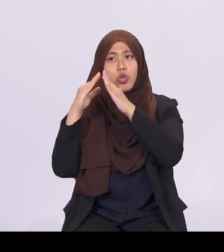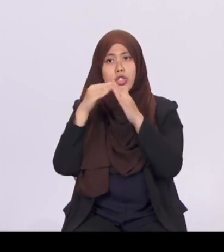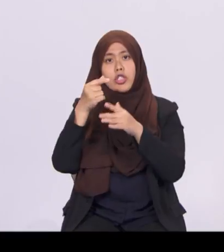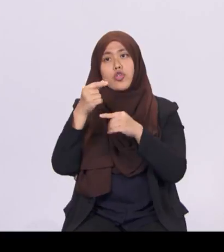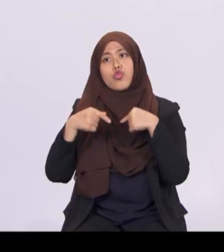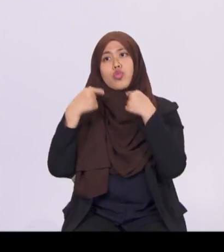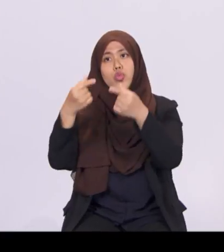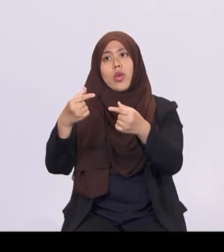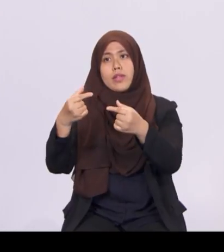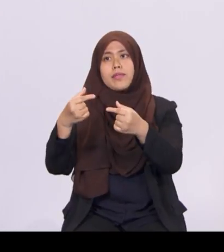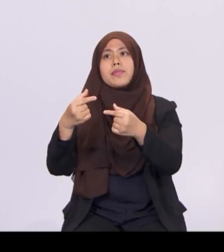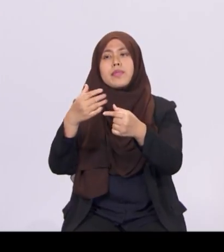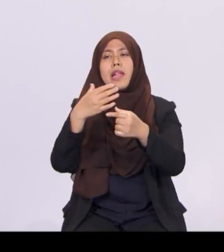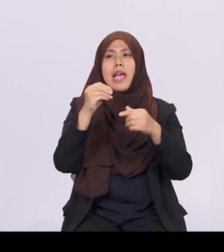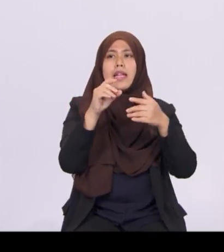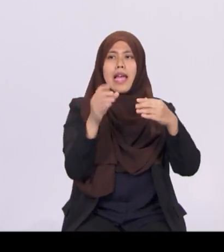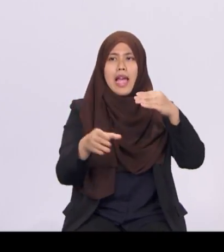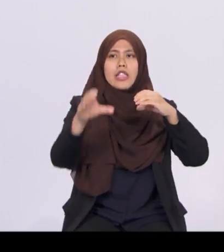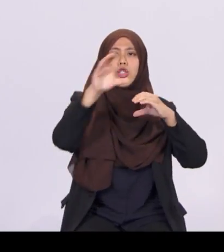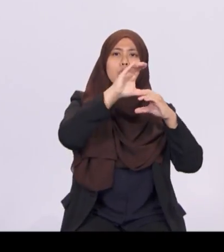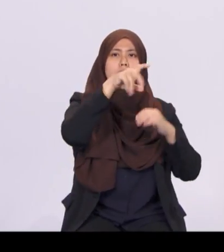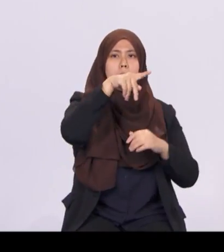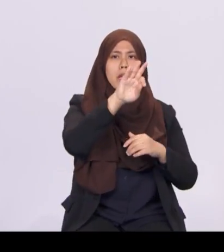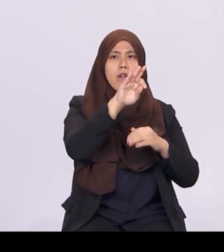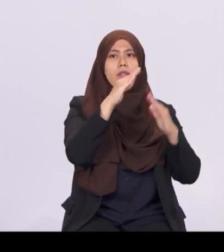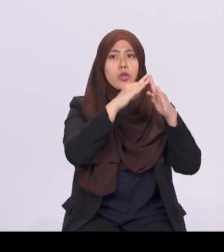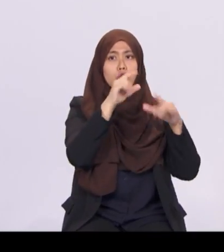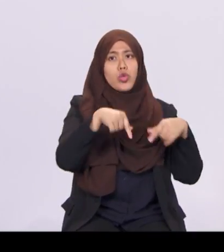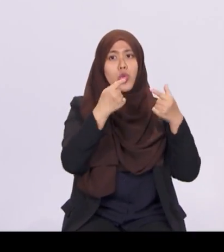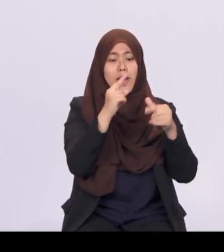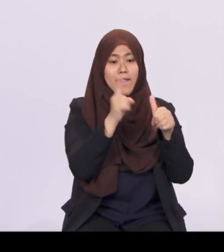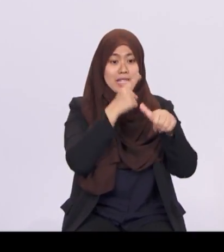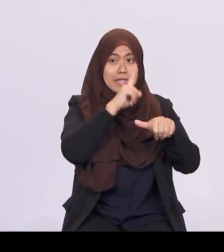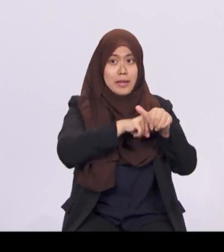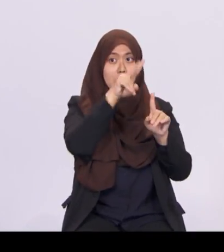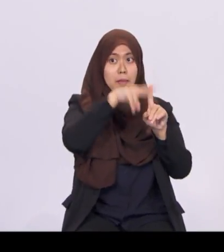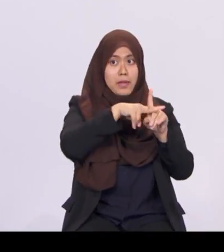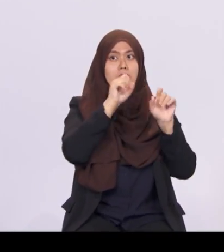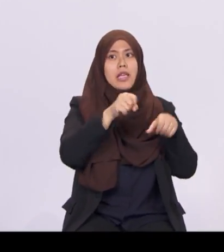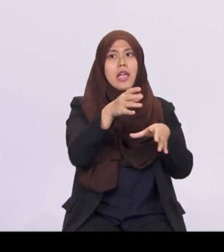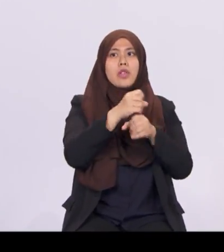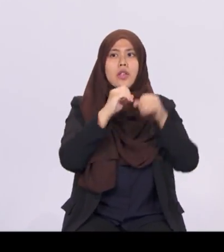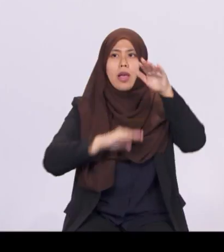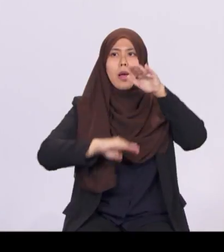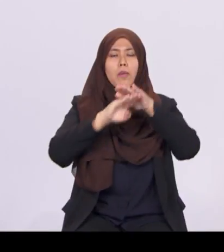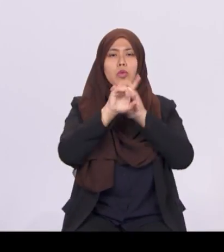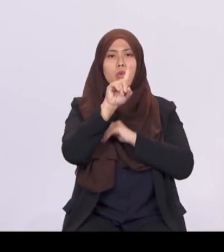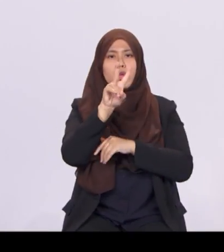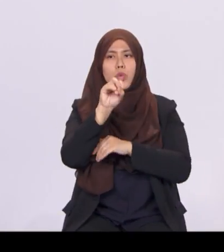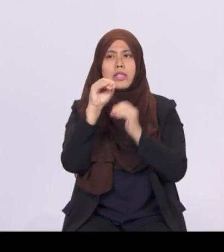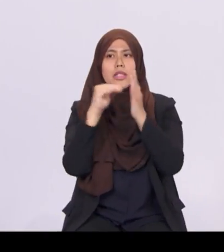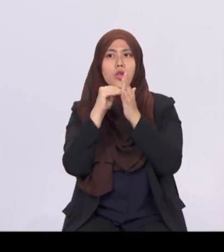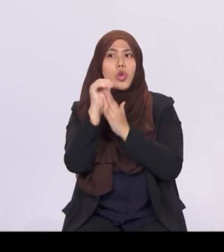receive up to $120,000 in housing grants when buying a resale flat to live with their parents,